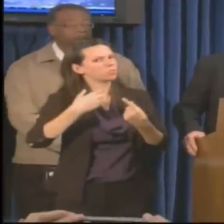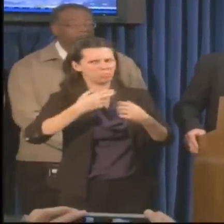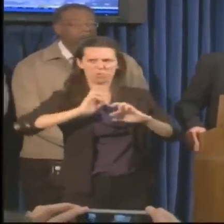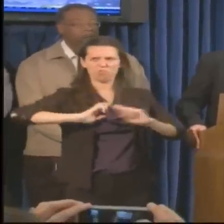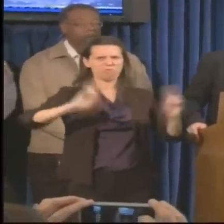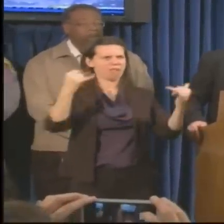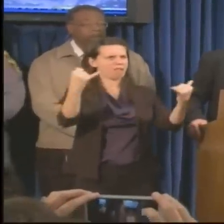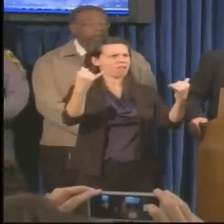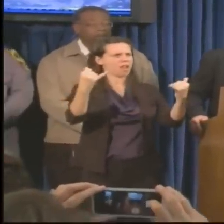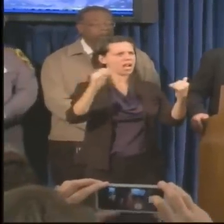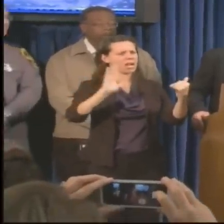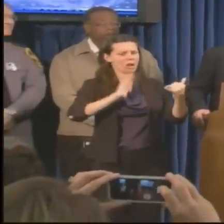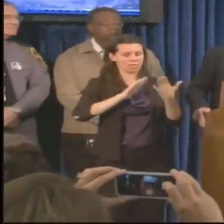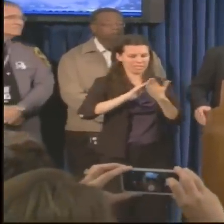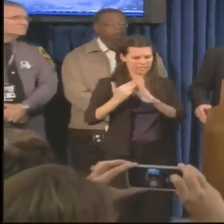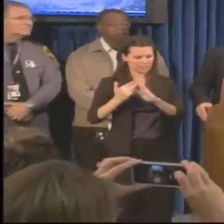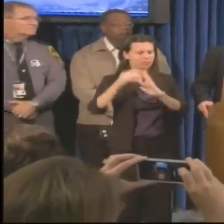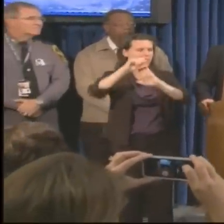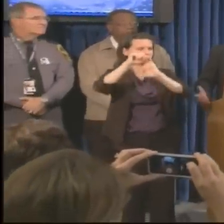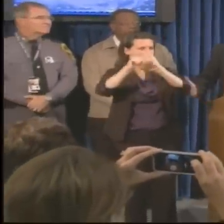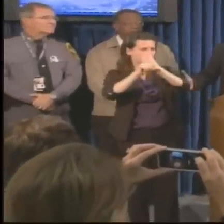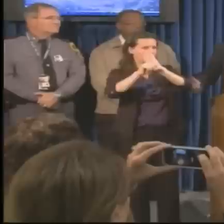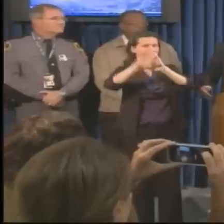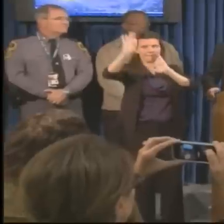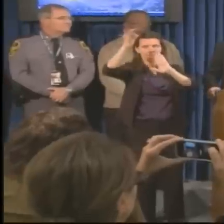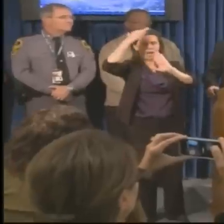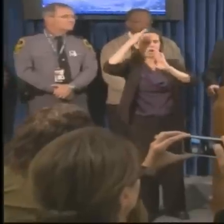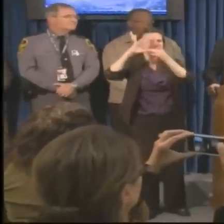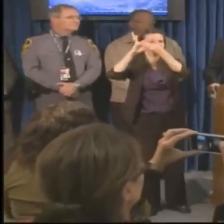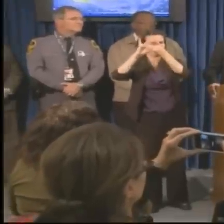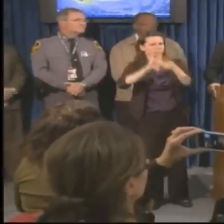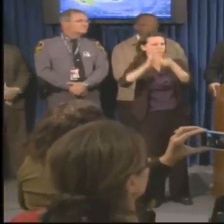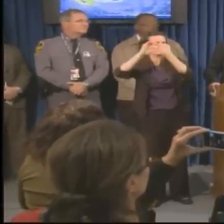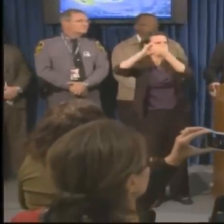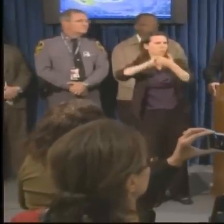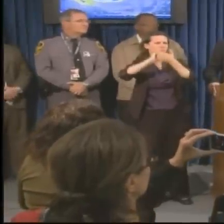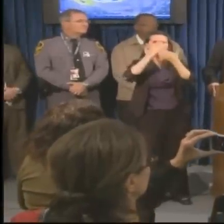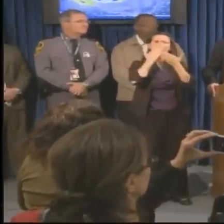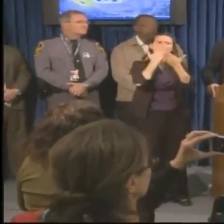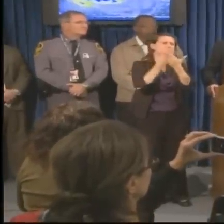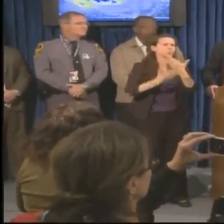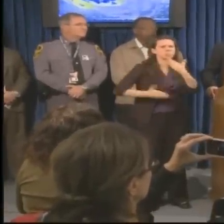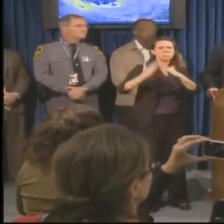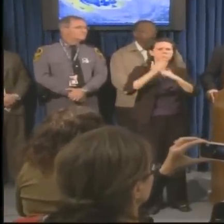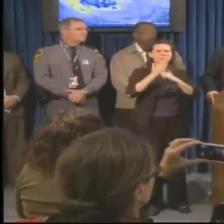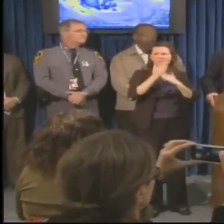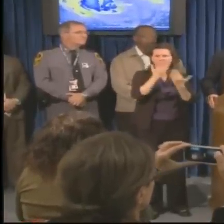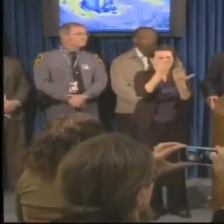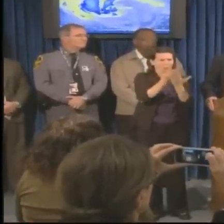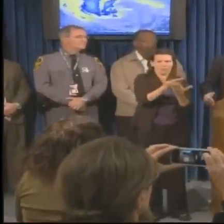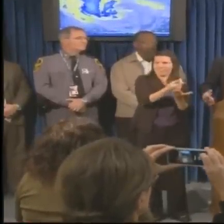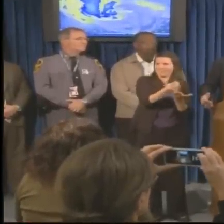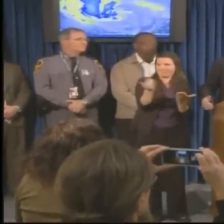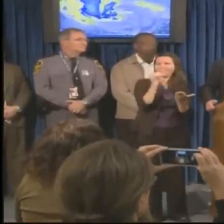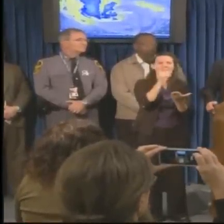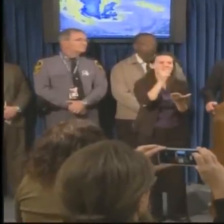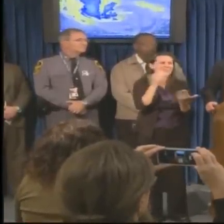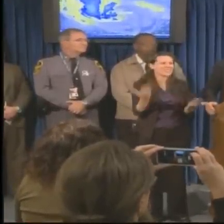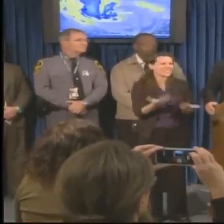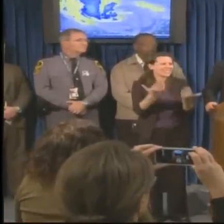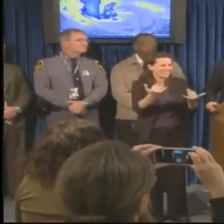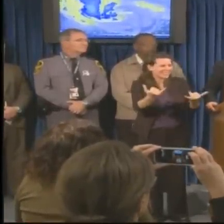federal cooperation is the best that I've seen it as evidenced by all the people that are here on the ground. But at the end of the day,